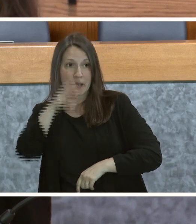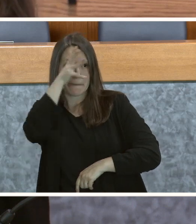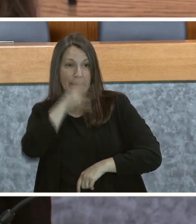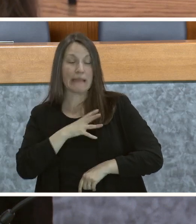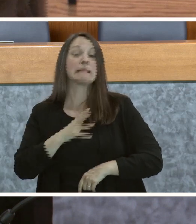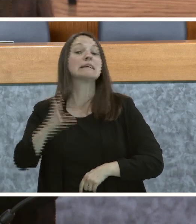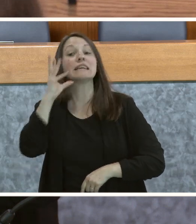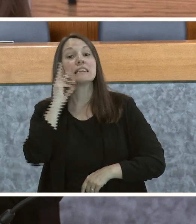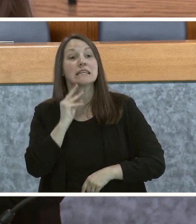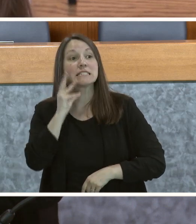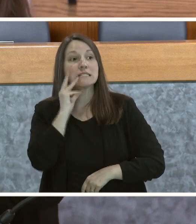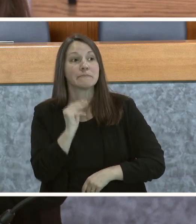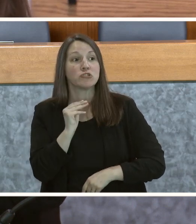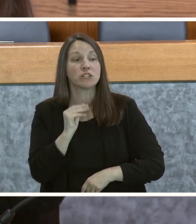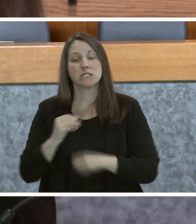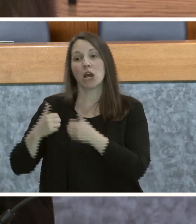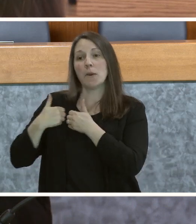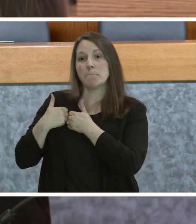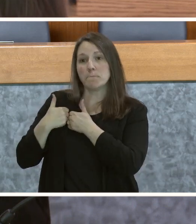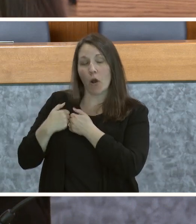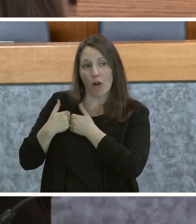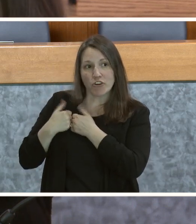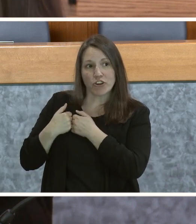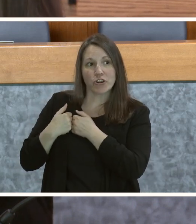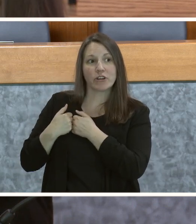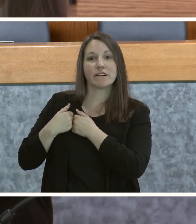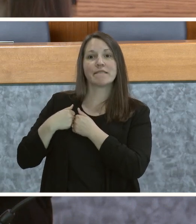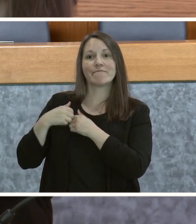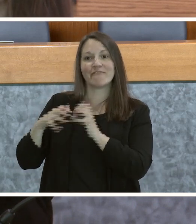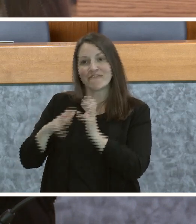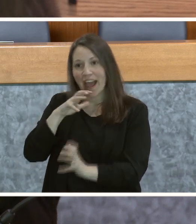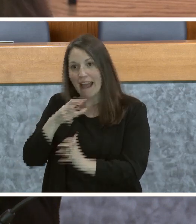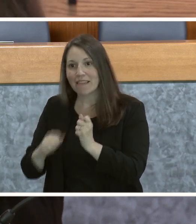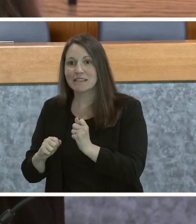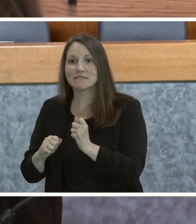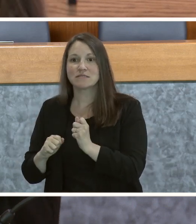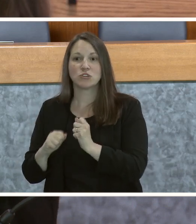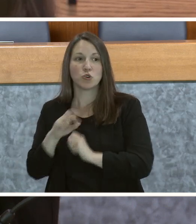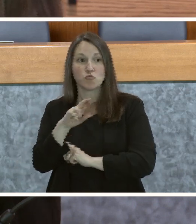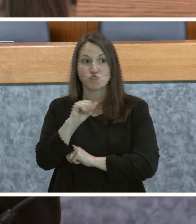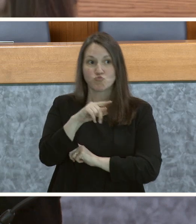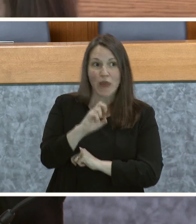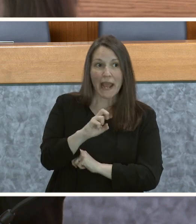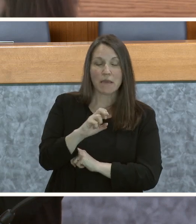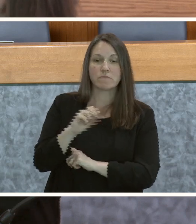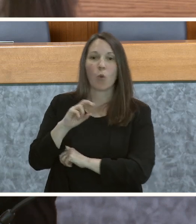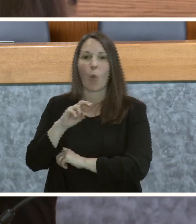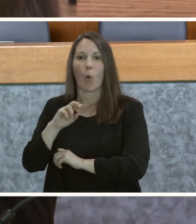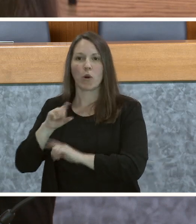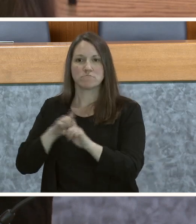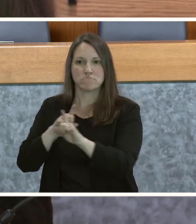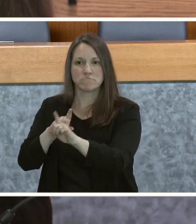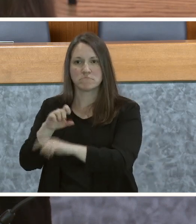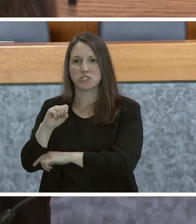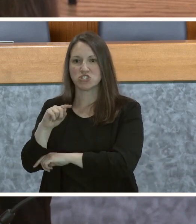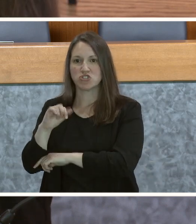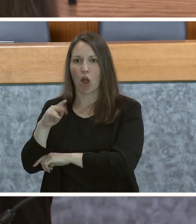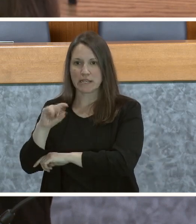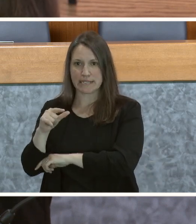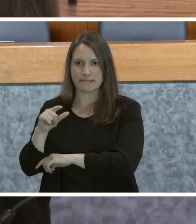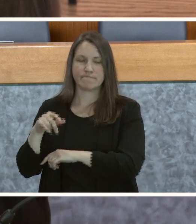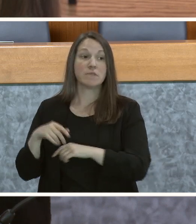intimate partner violence, rape, or stalking in their lifetimes. For someone who is vulnerable,